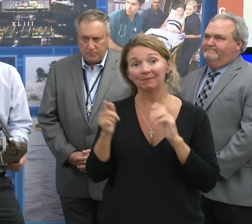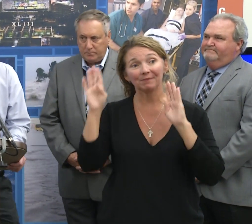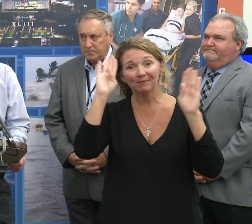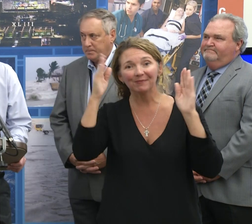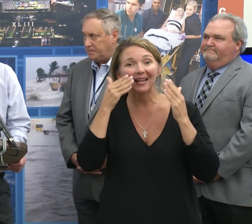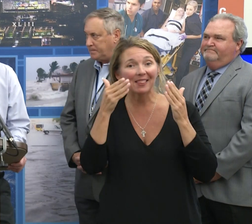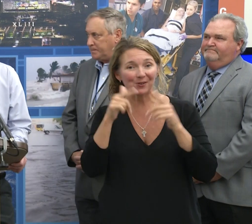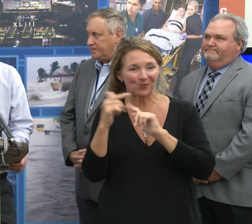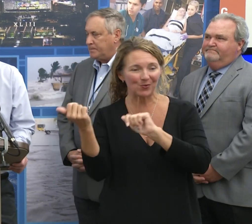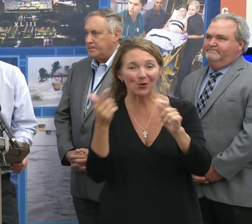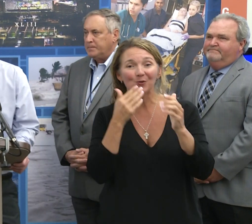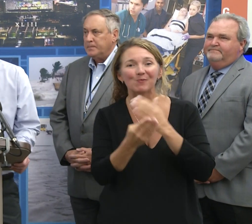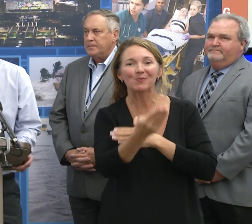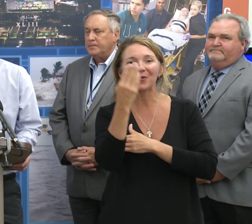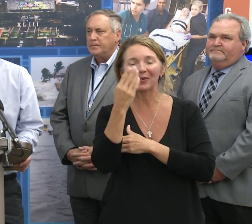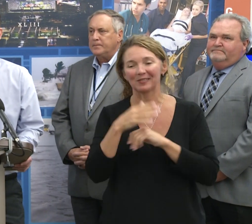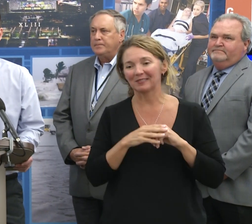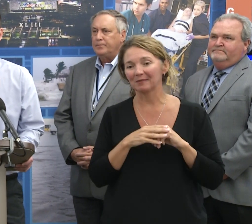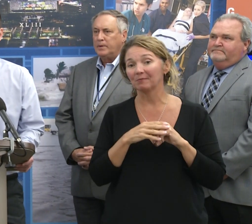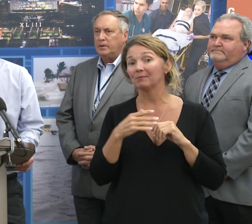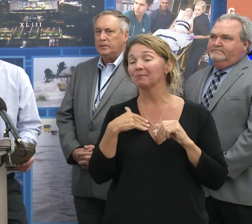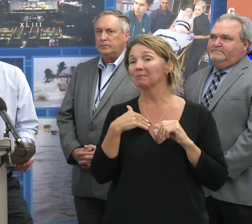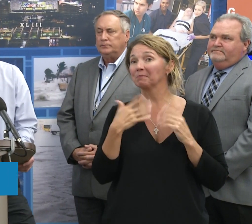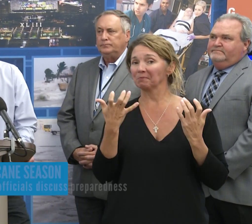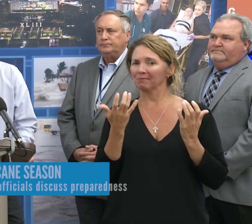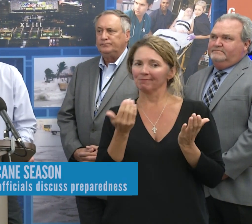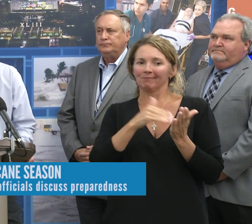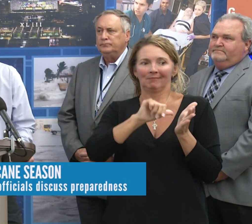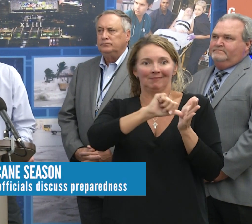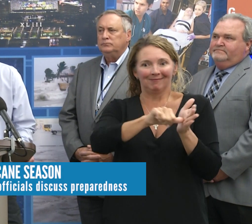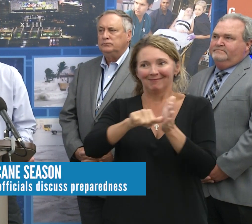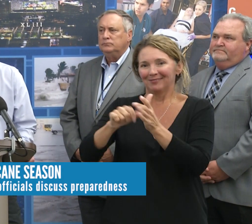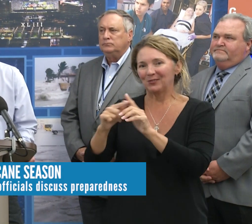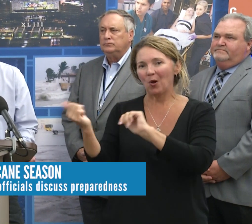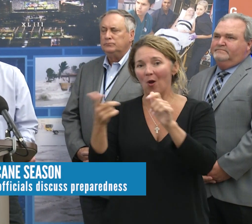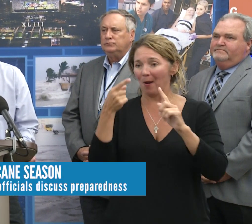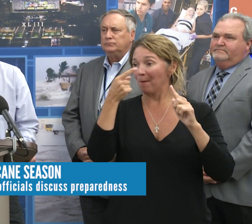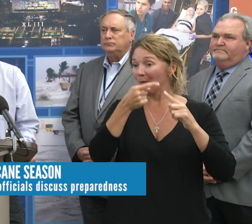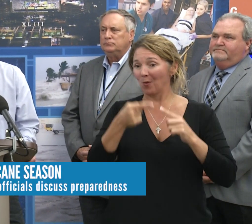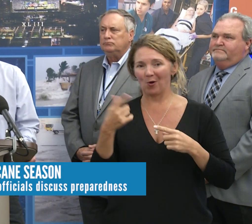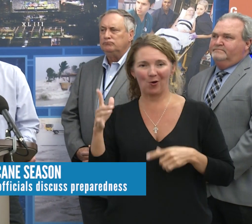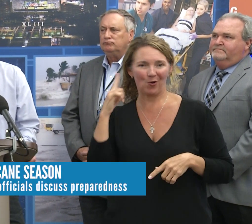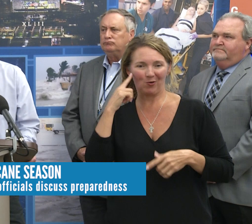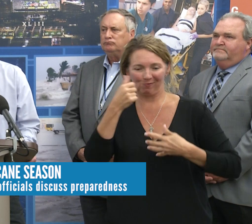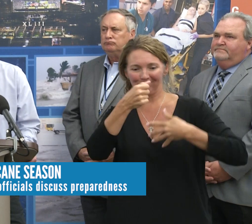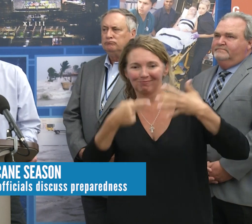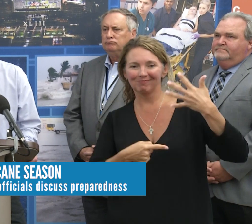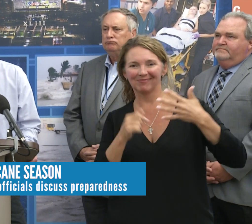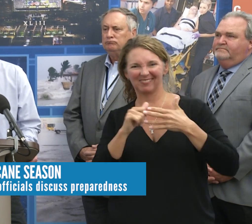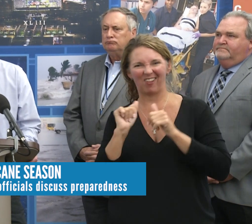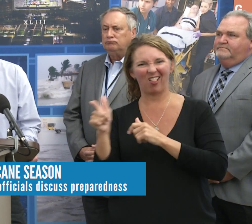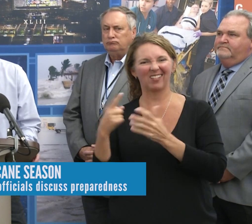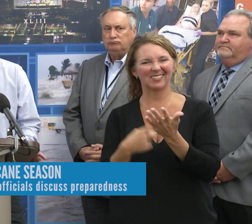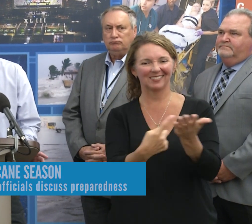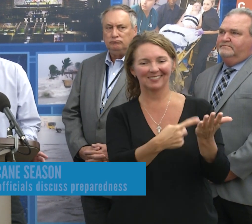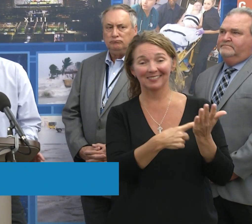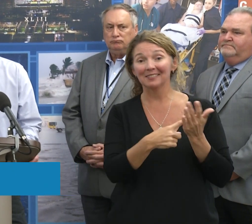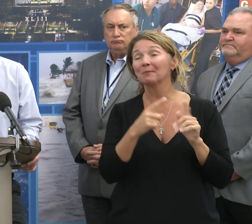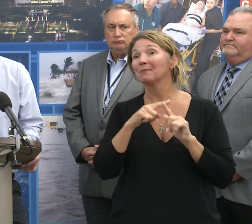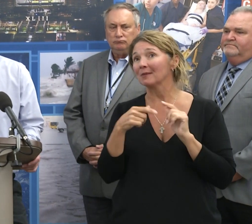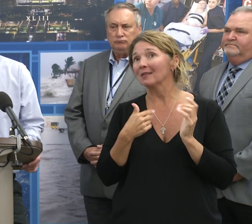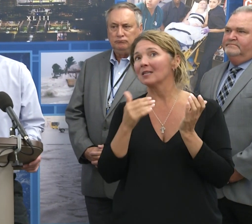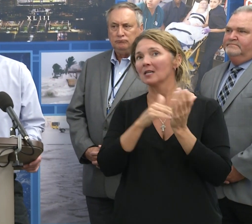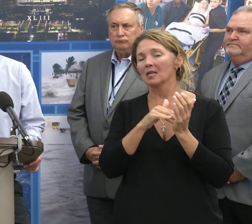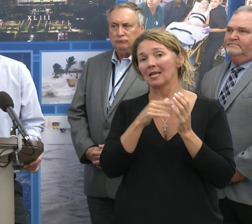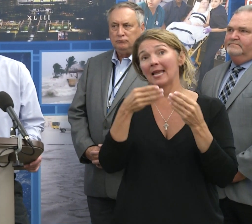Thanks. Morning, everyone. Just wanted to, again, reemphasize a lot of the points that we heard so far this morning, really emphasizing